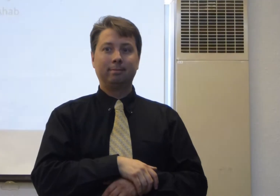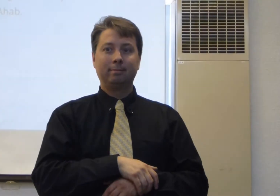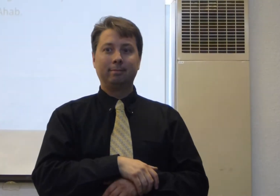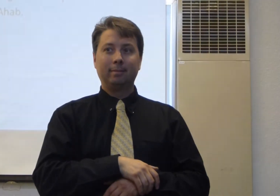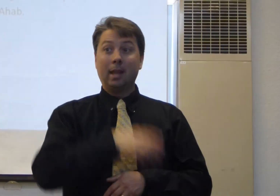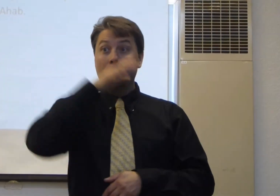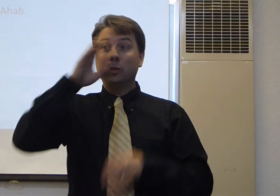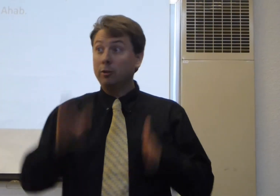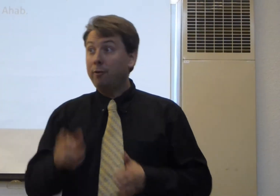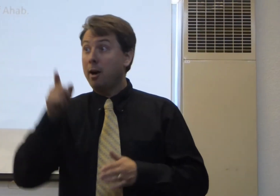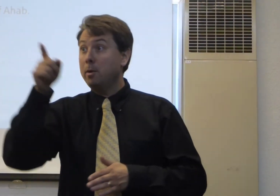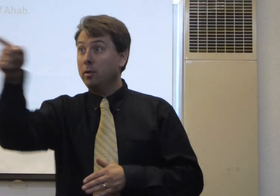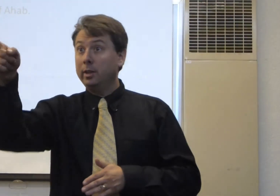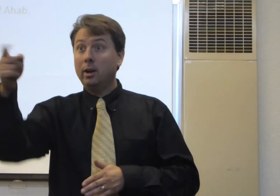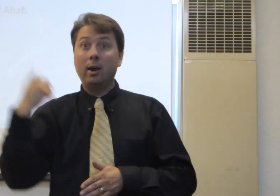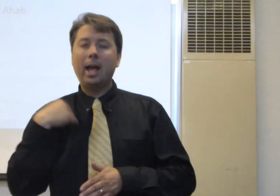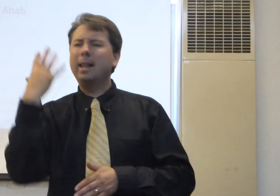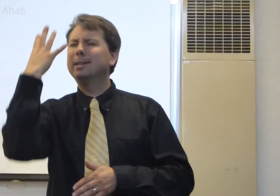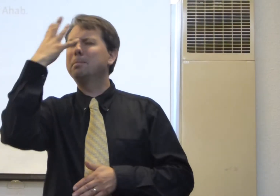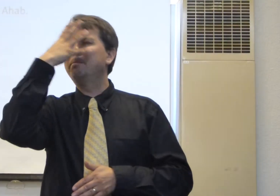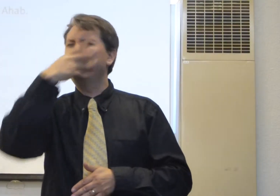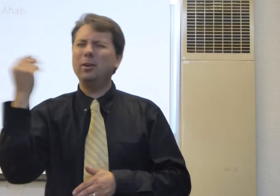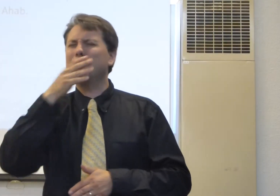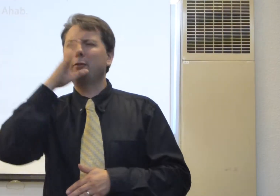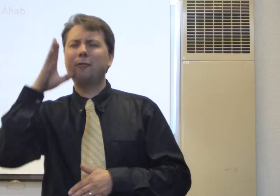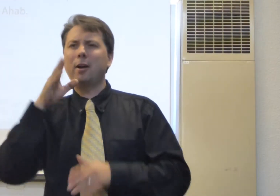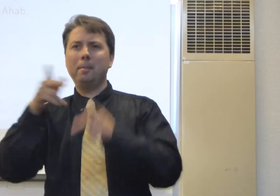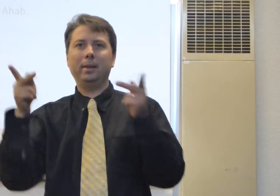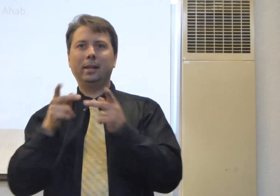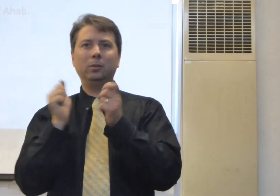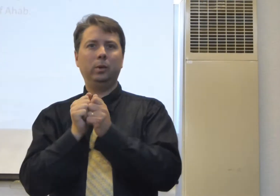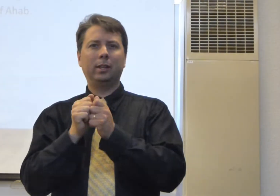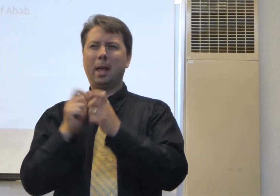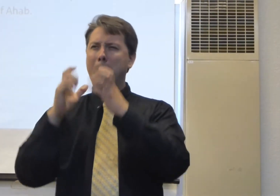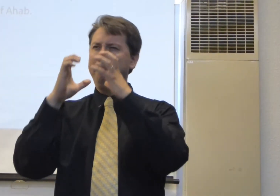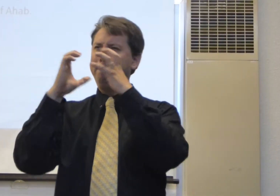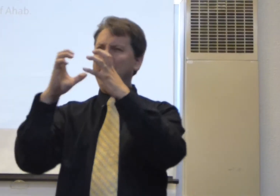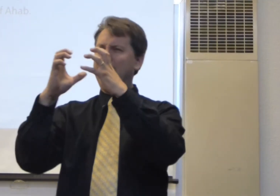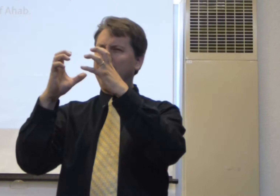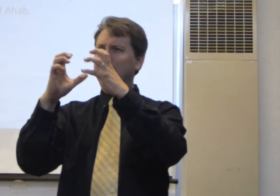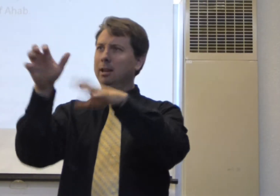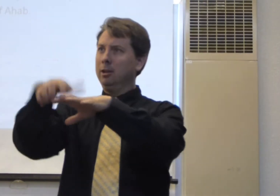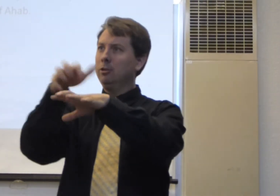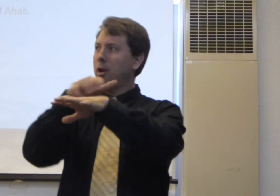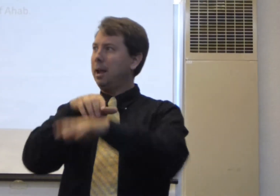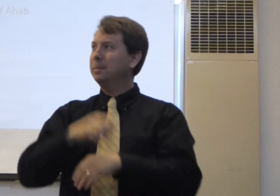There was a farmer over there who had this beautiful farm place with big grapes.